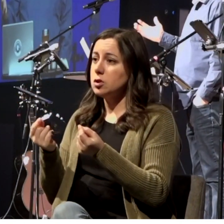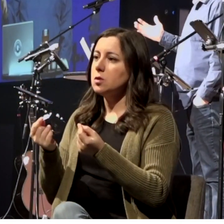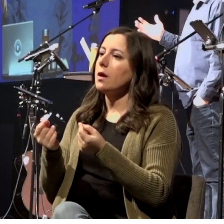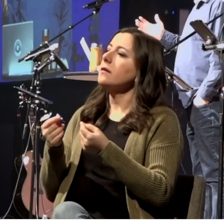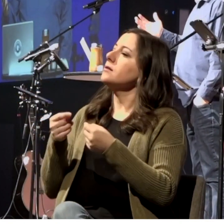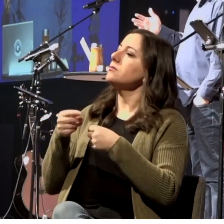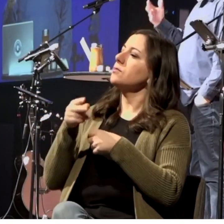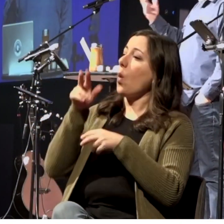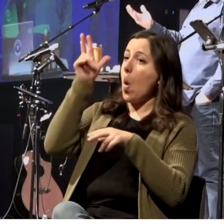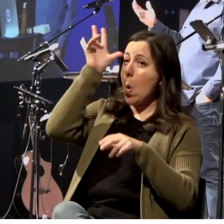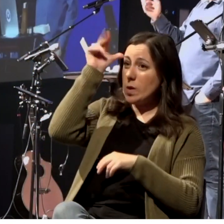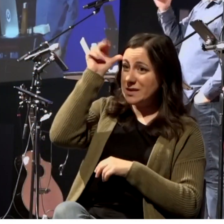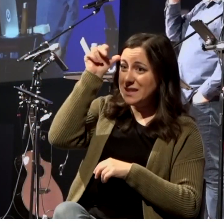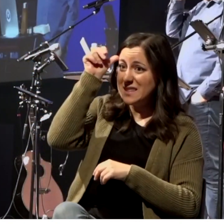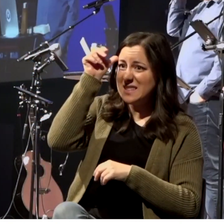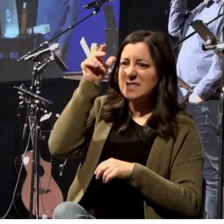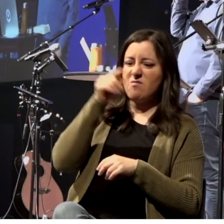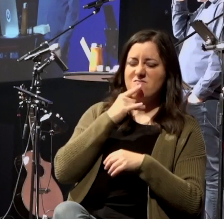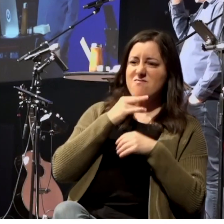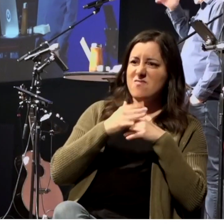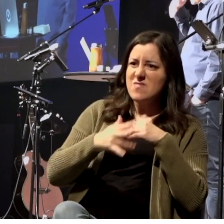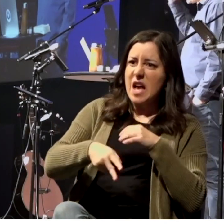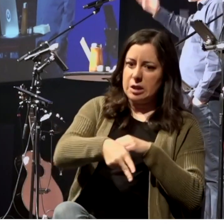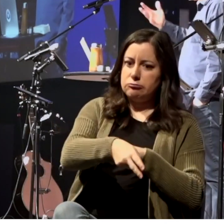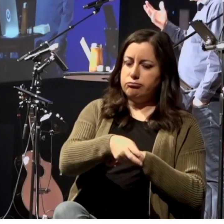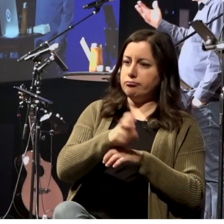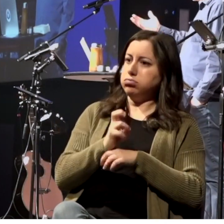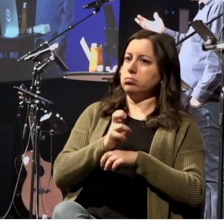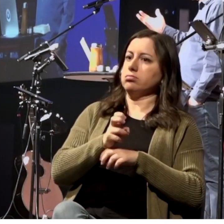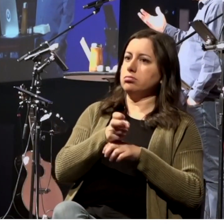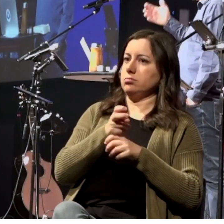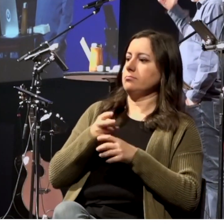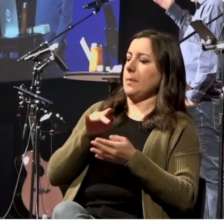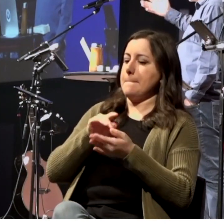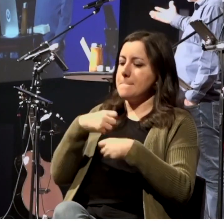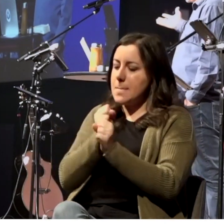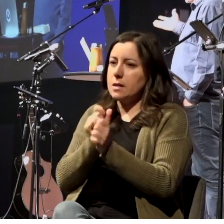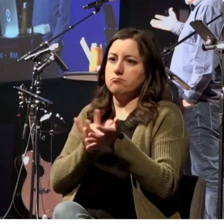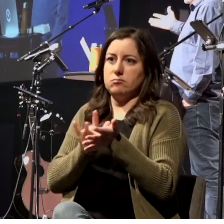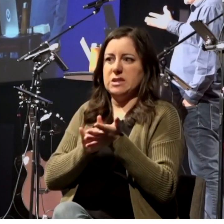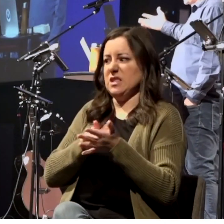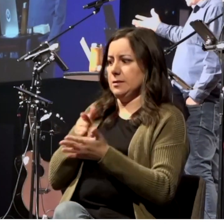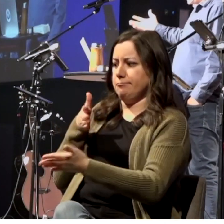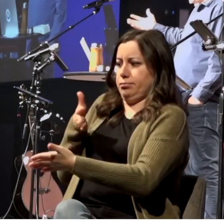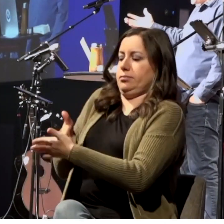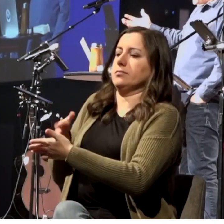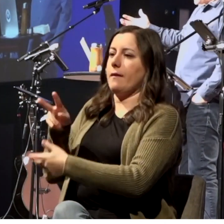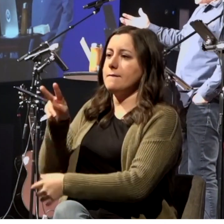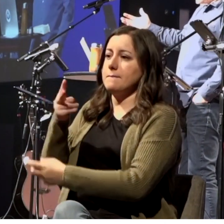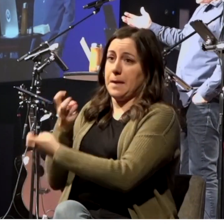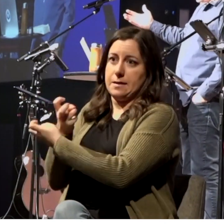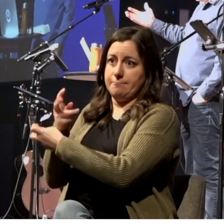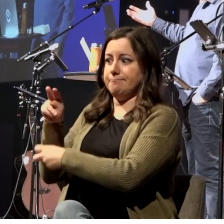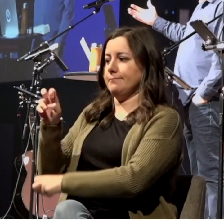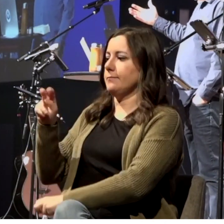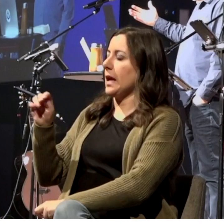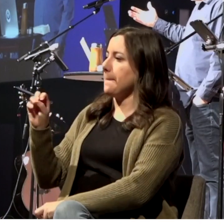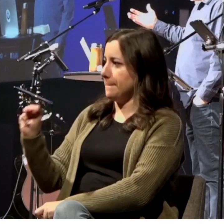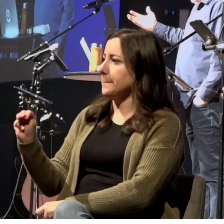The reason is, is that naturally, horses, obviously, they're encountering snakes in the